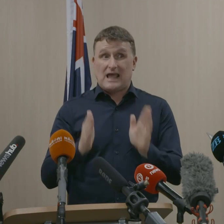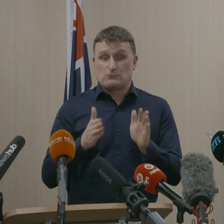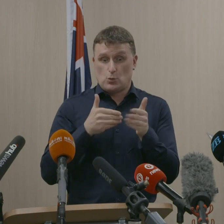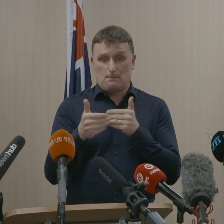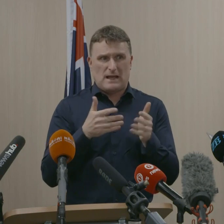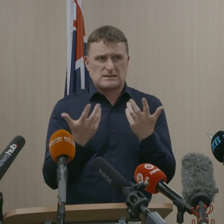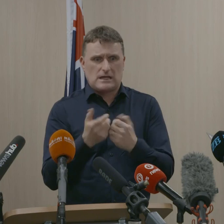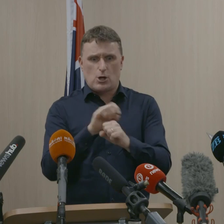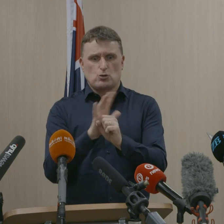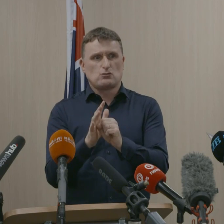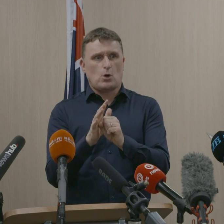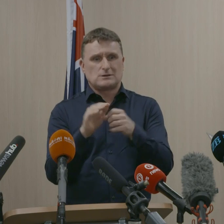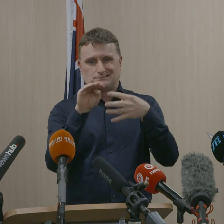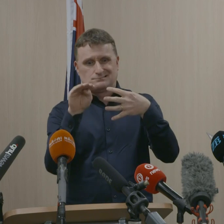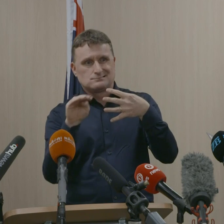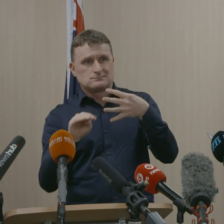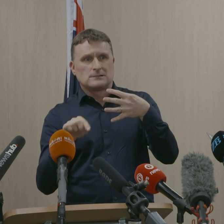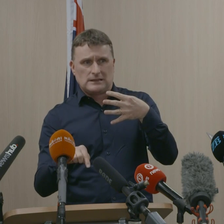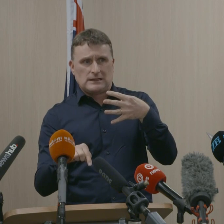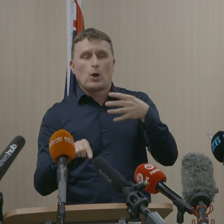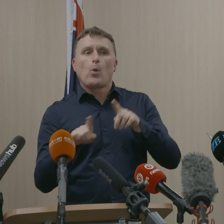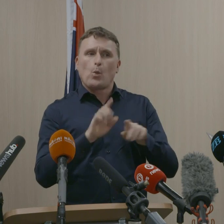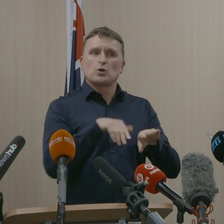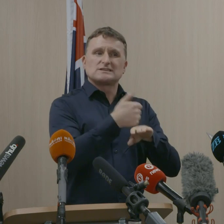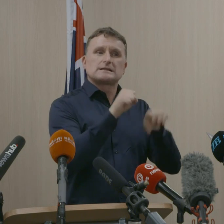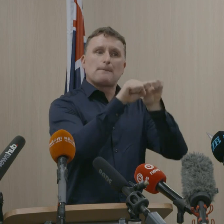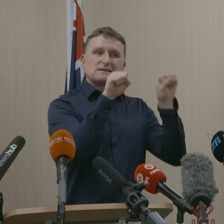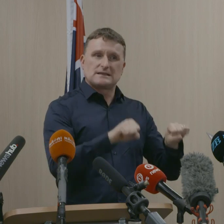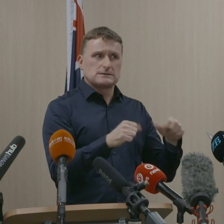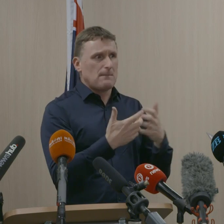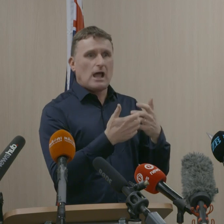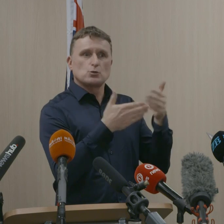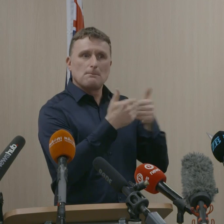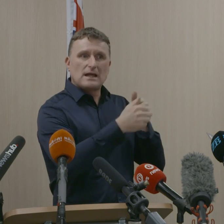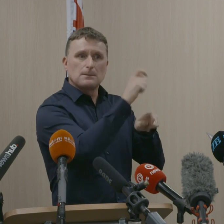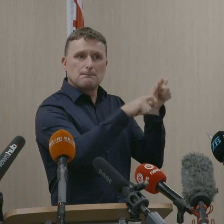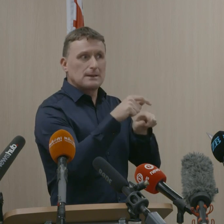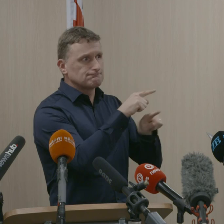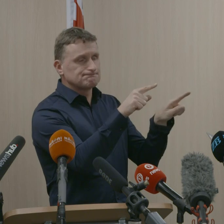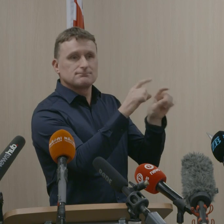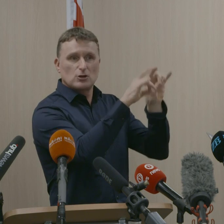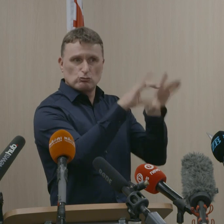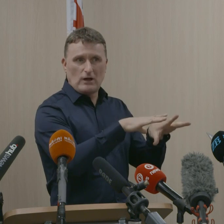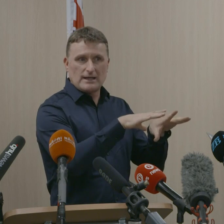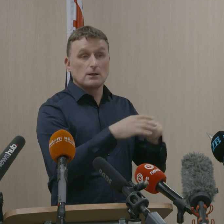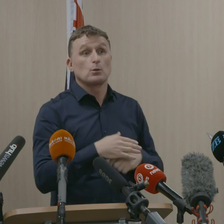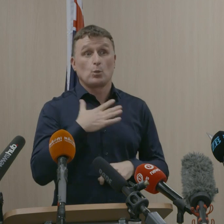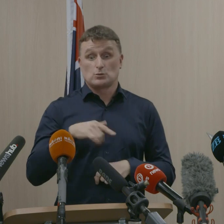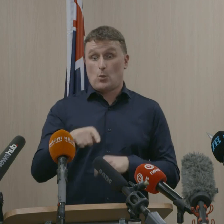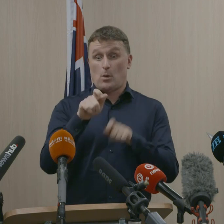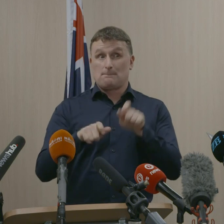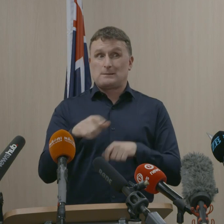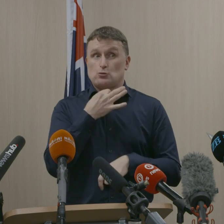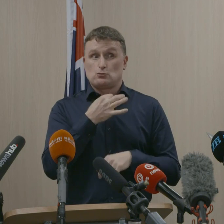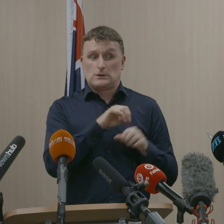a framework for managing cases in Australia. Now is the time for a suspension to ensure New Zealanders aren't put at undue risk from COVID-19